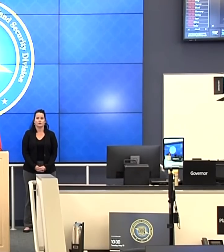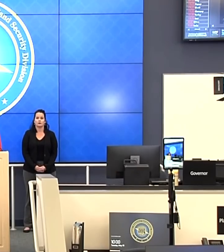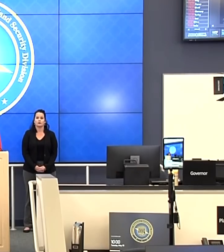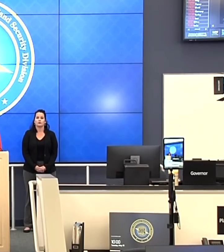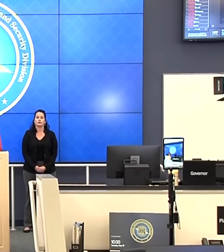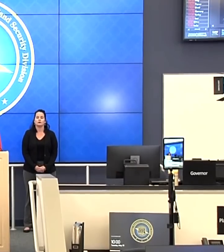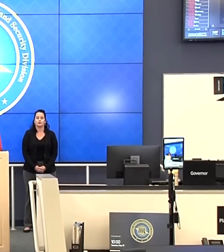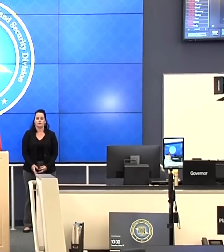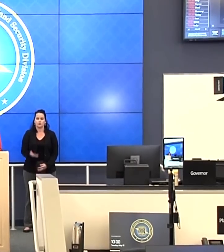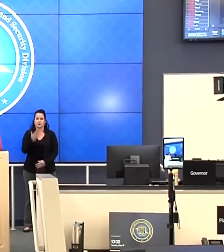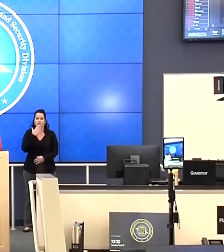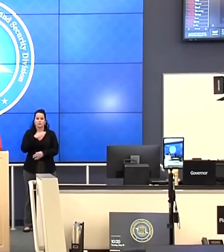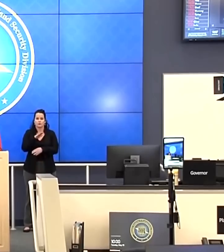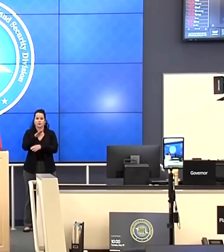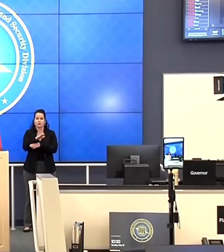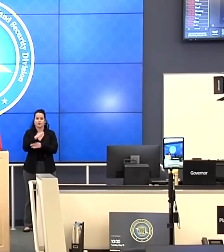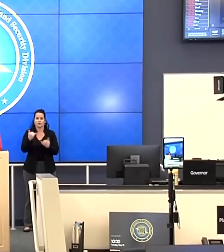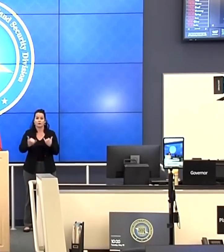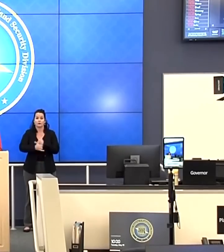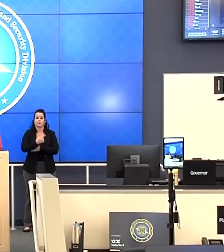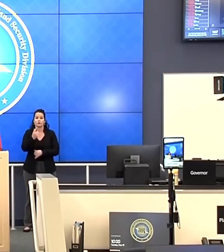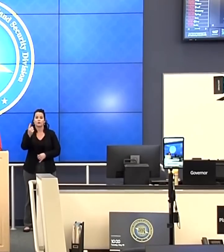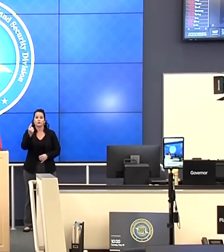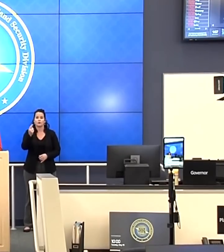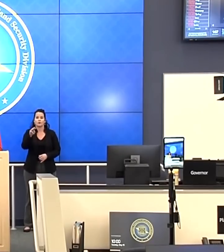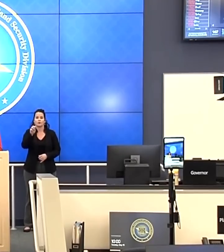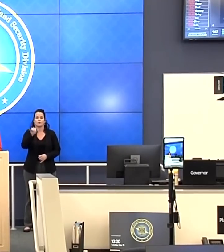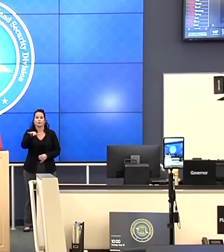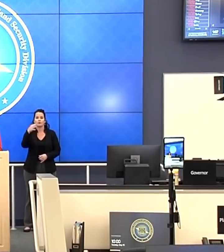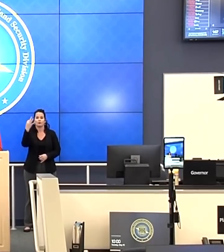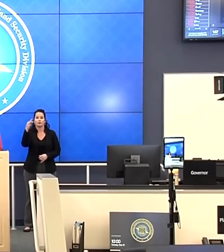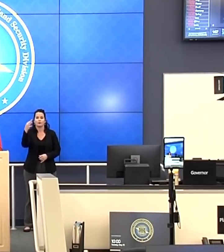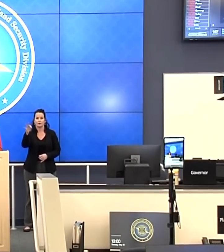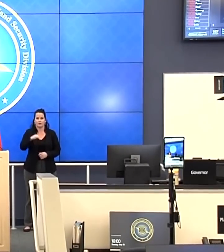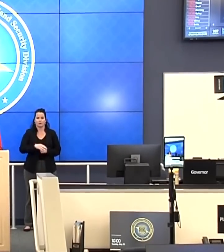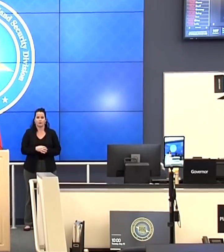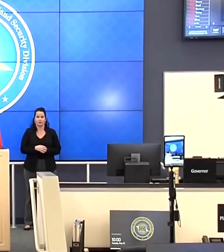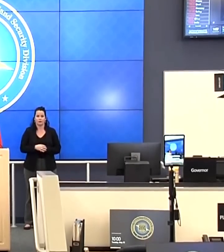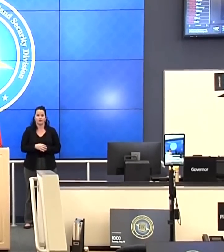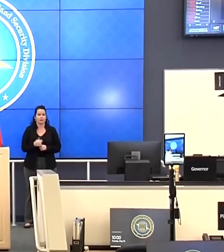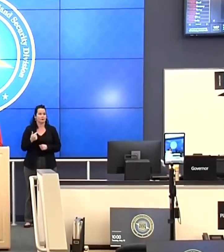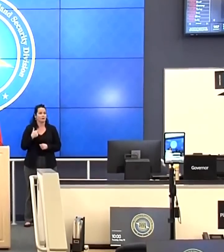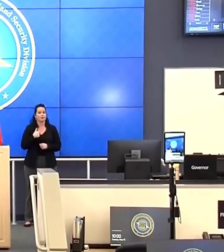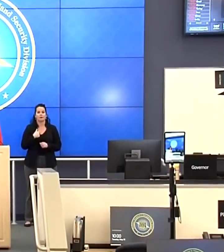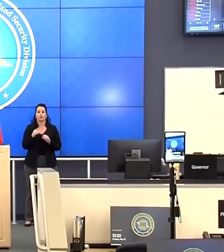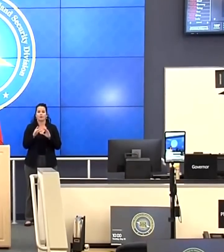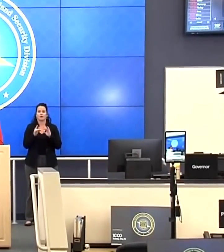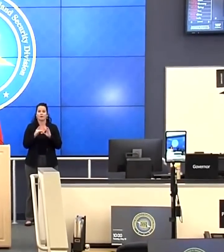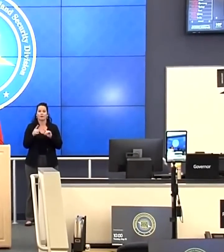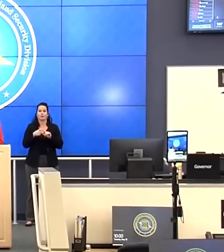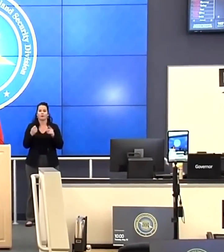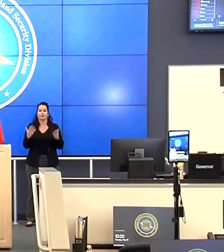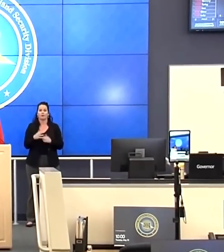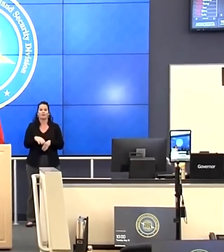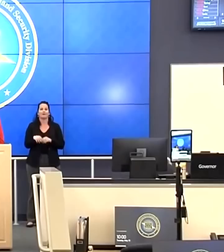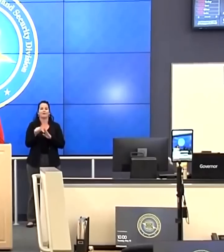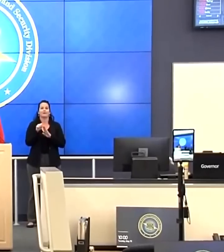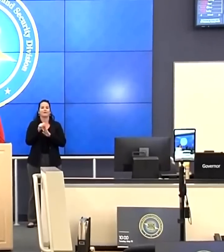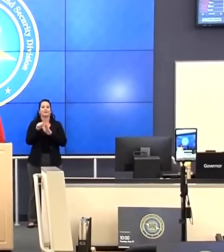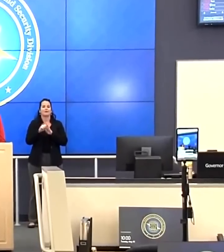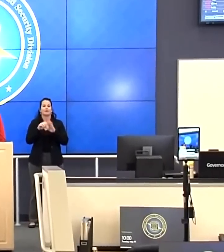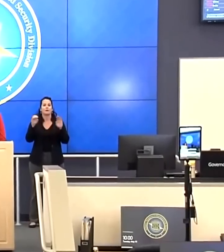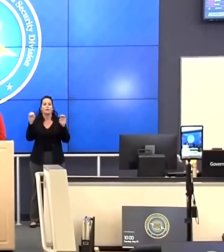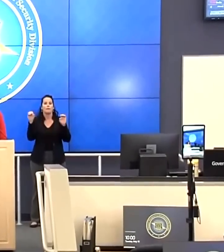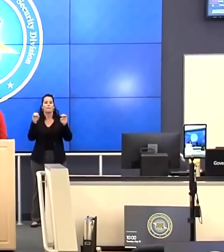Good evening. It is Tuesday, May 19th. I am coming to you from the State Emergency Operations Center and I'm joined by Captain